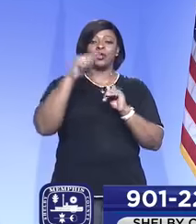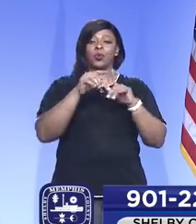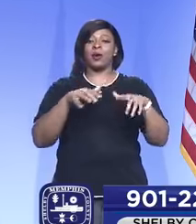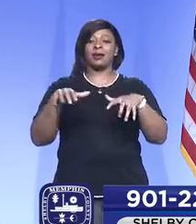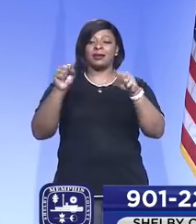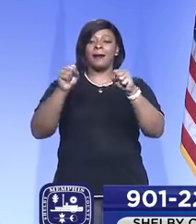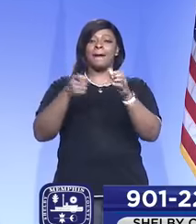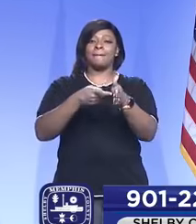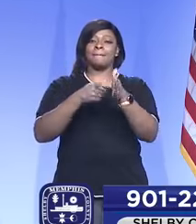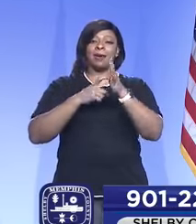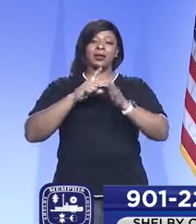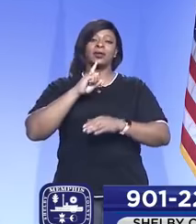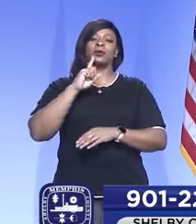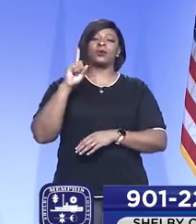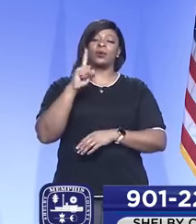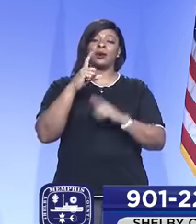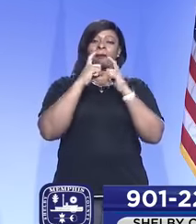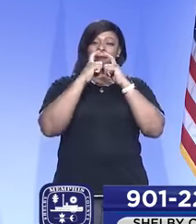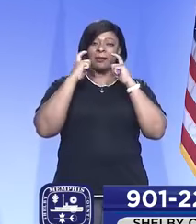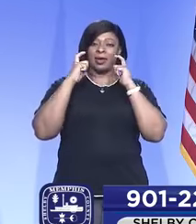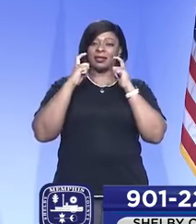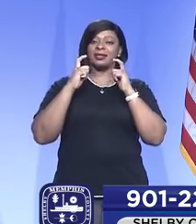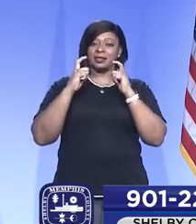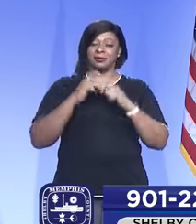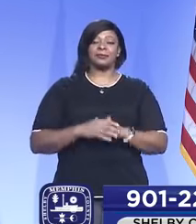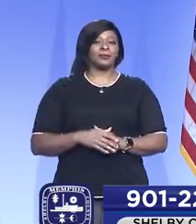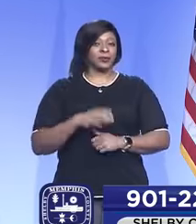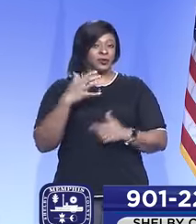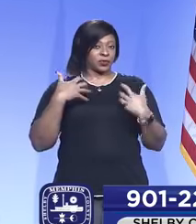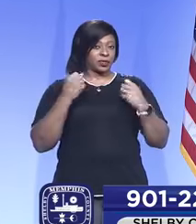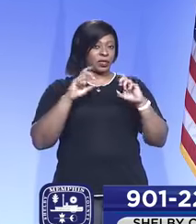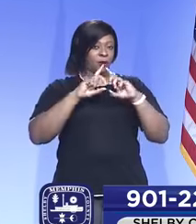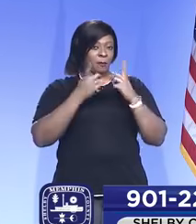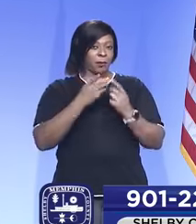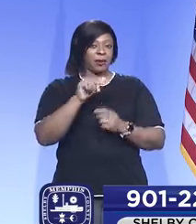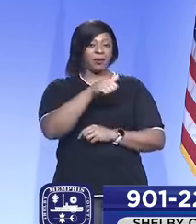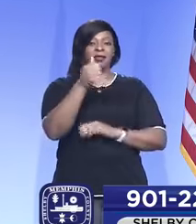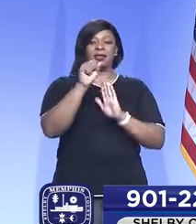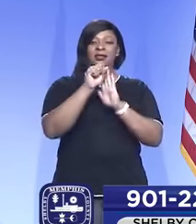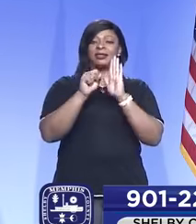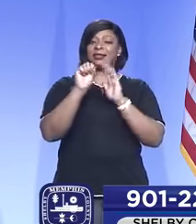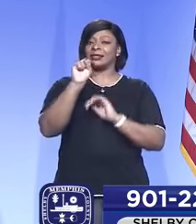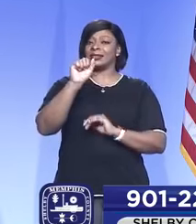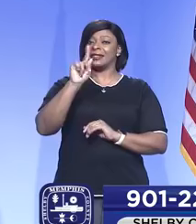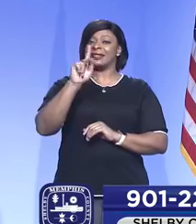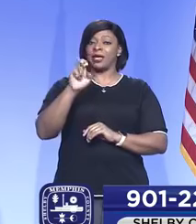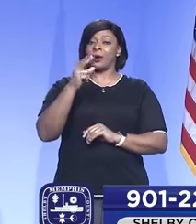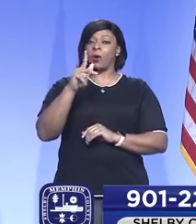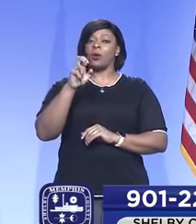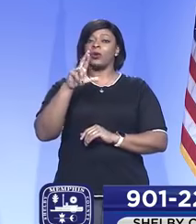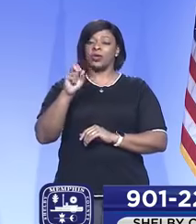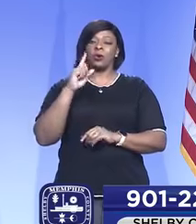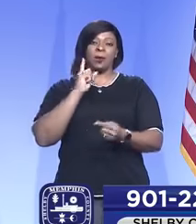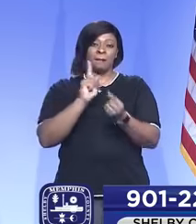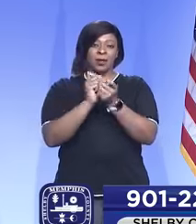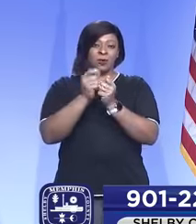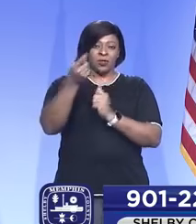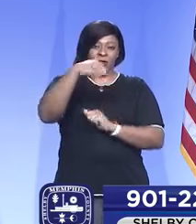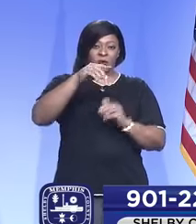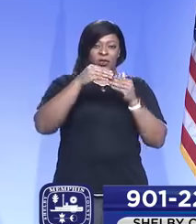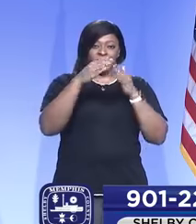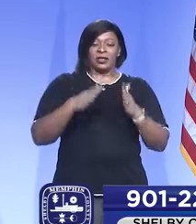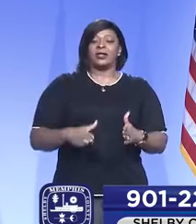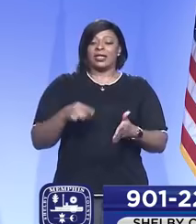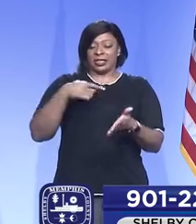mandatory masking requirements. And so the health department and other stakeholders and yours truly will be meeting with those leaders